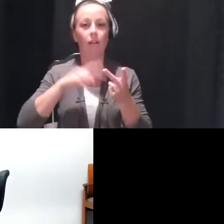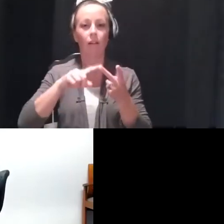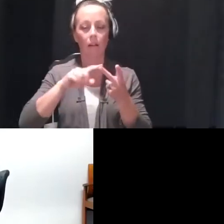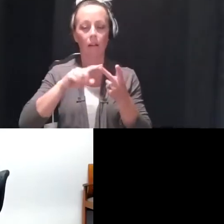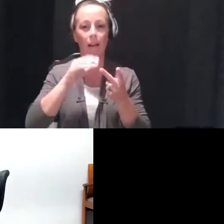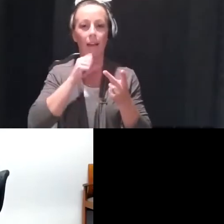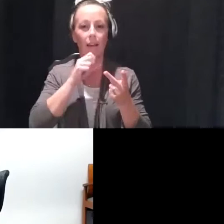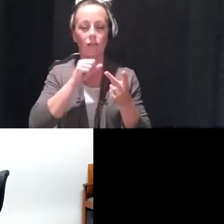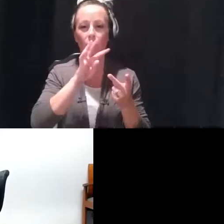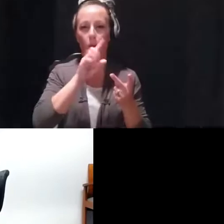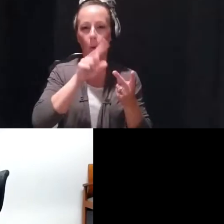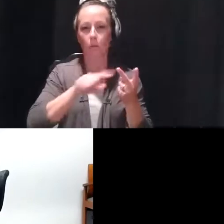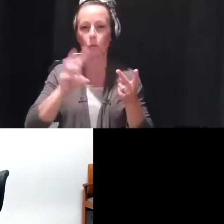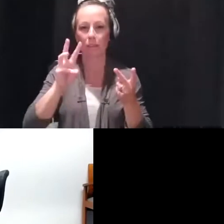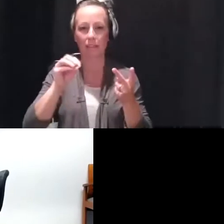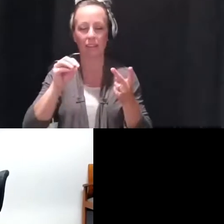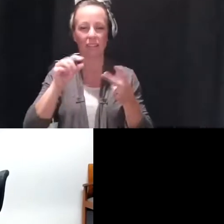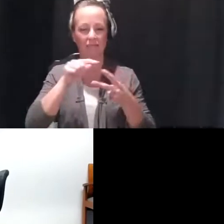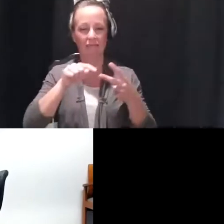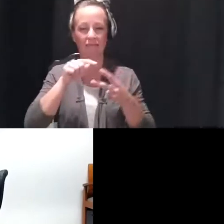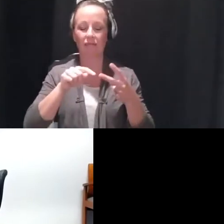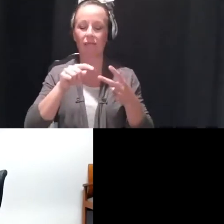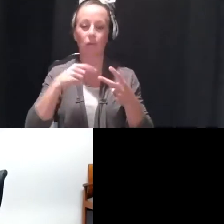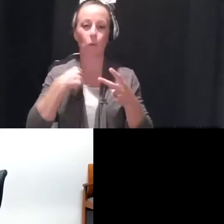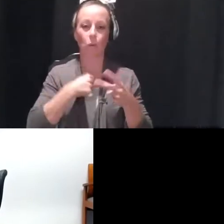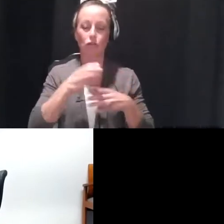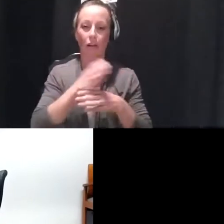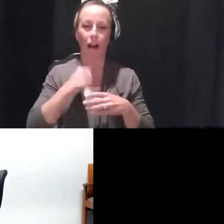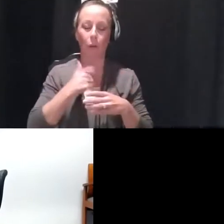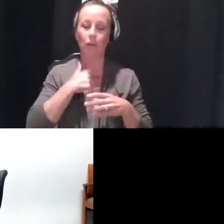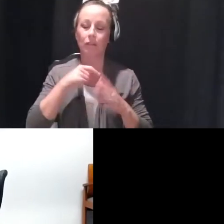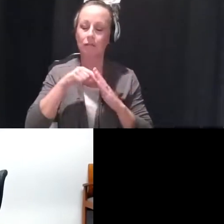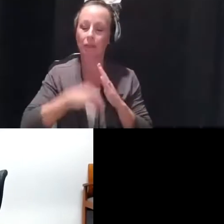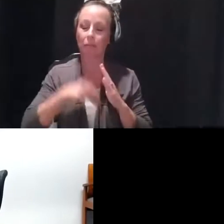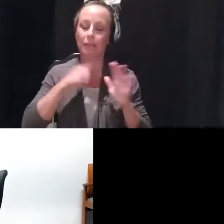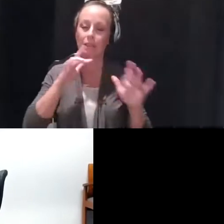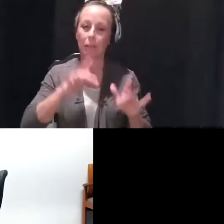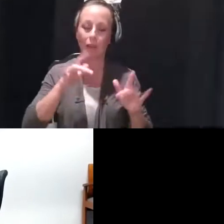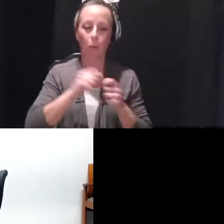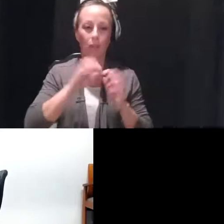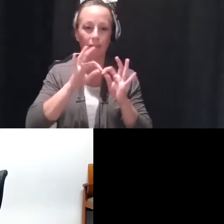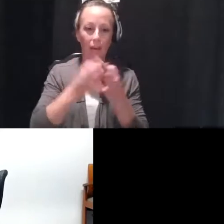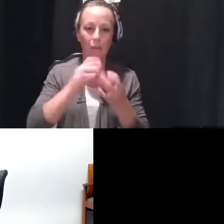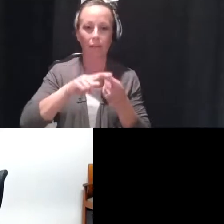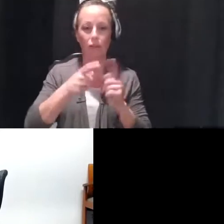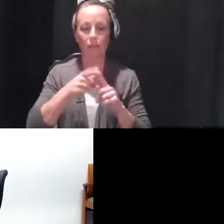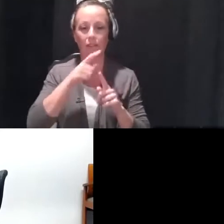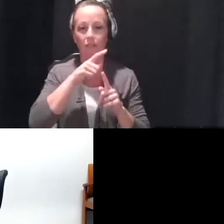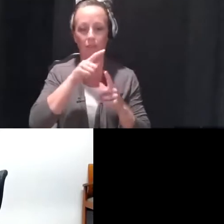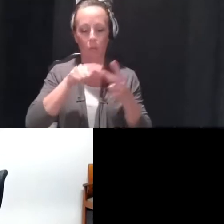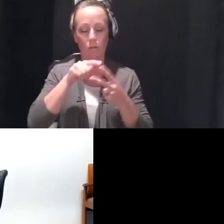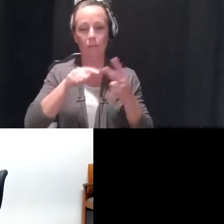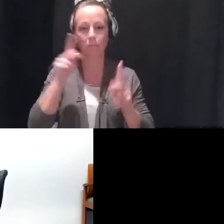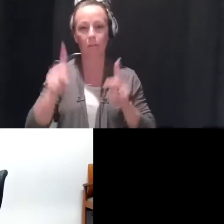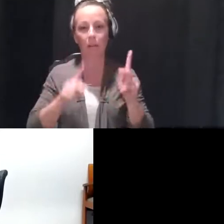41 to 60. We share our deepest sympathies with the family and friends of these individuals. We must work